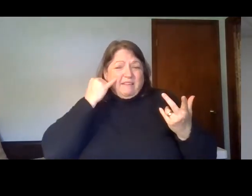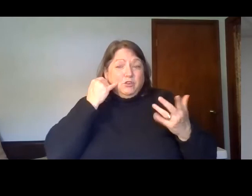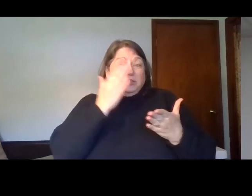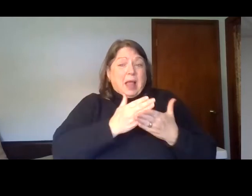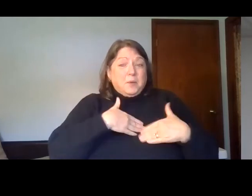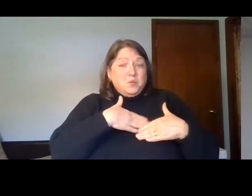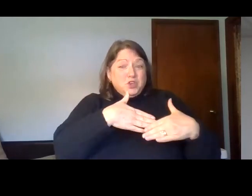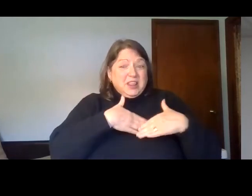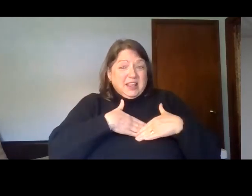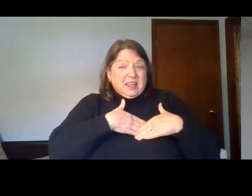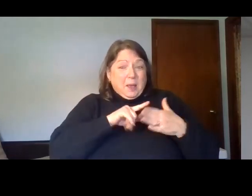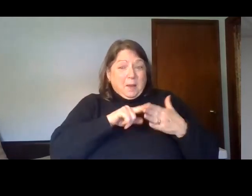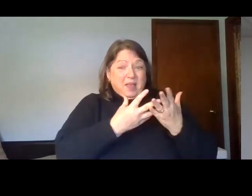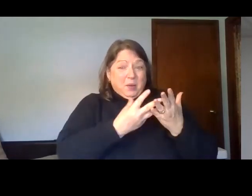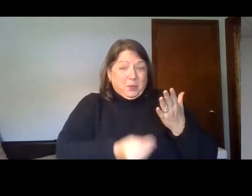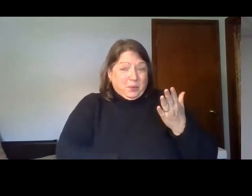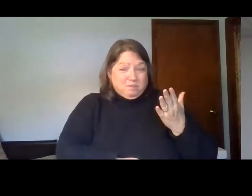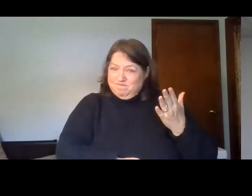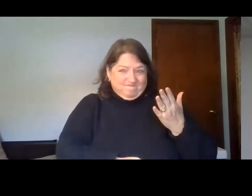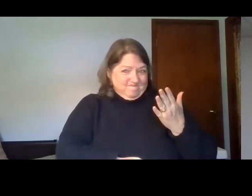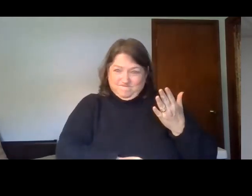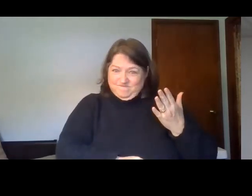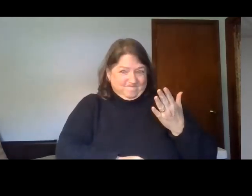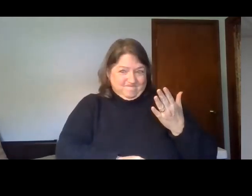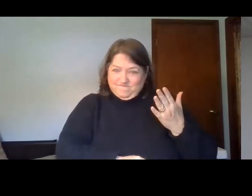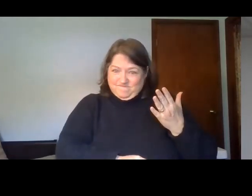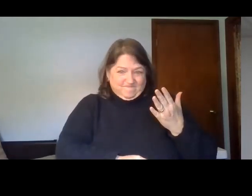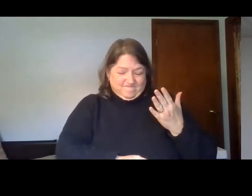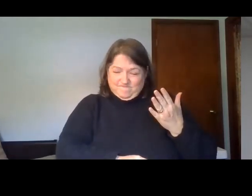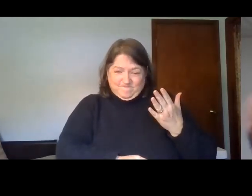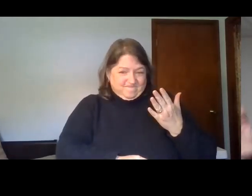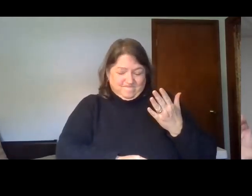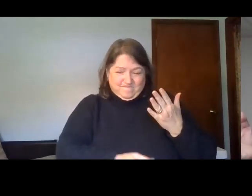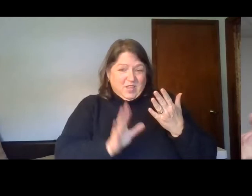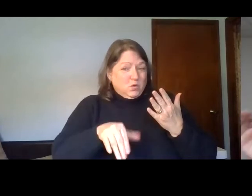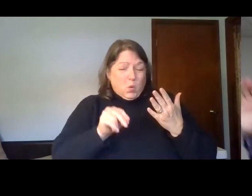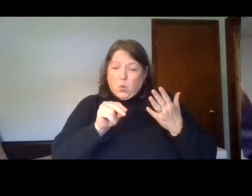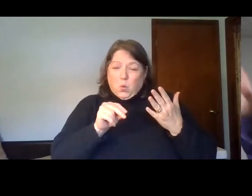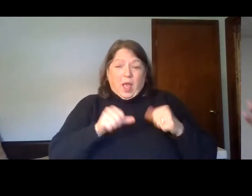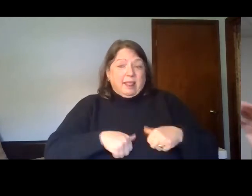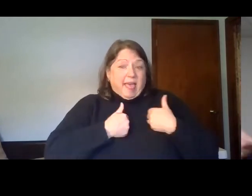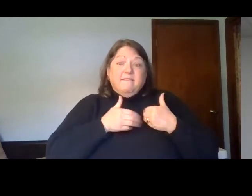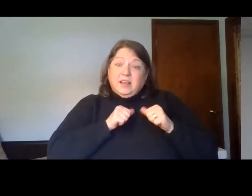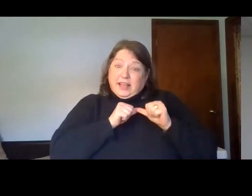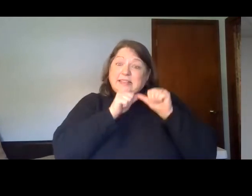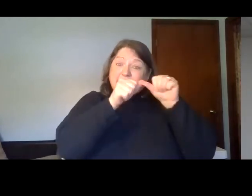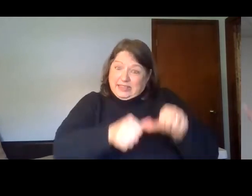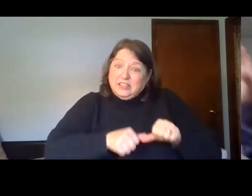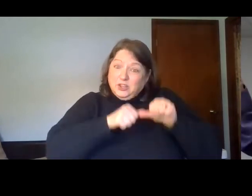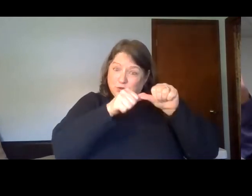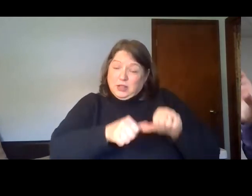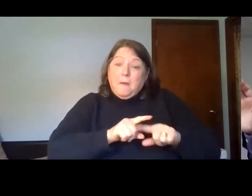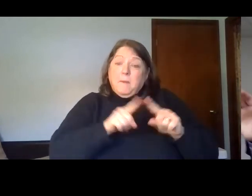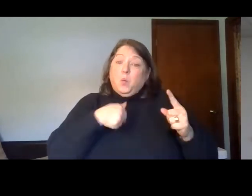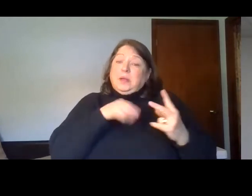I want you to know that that is a lie. That is not true, and that's not what the Bible teaches. We continue to live on in a place which we've chosen. Whether